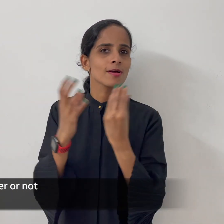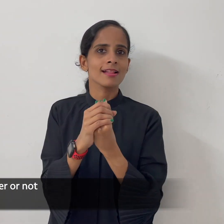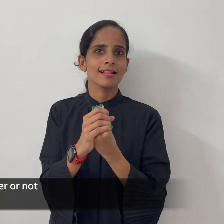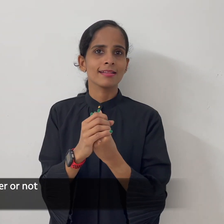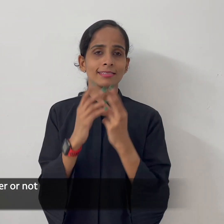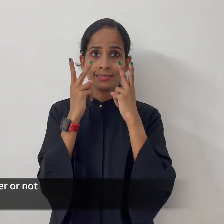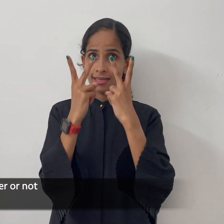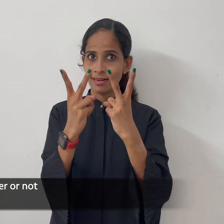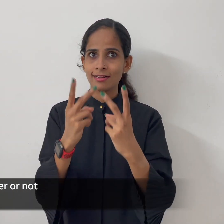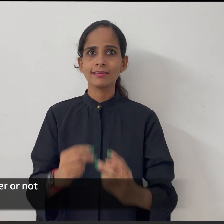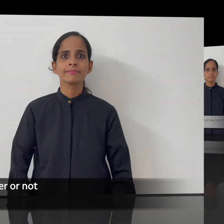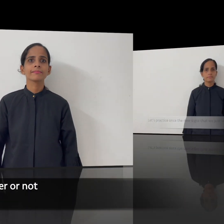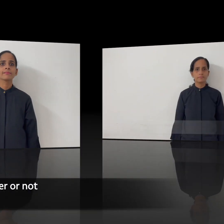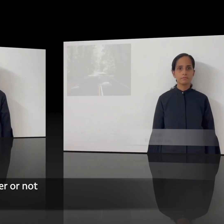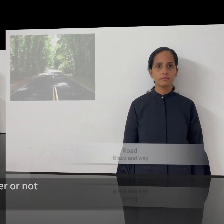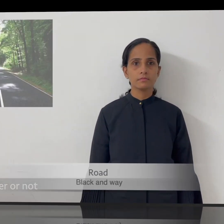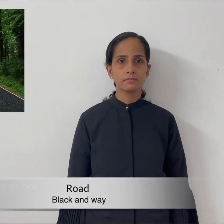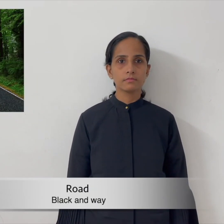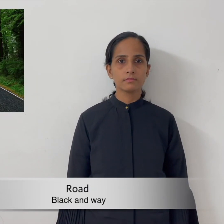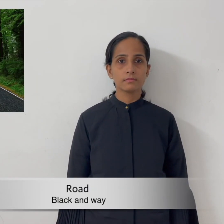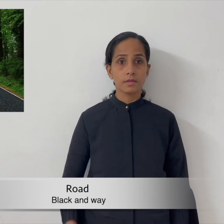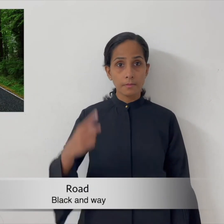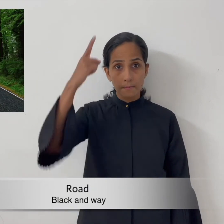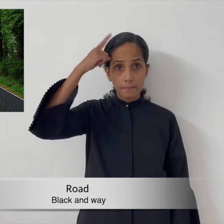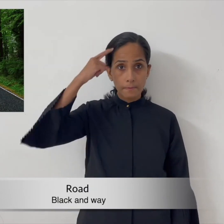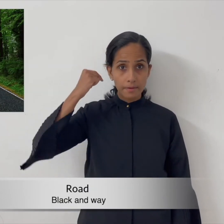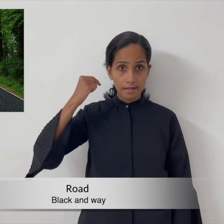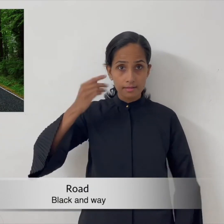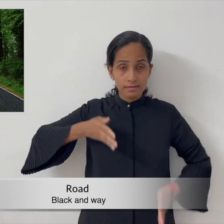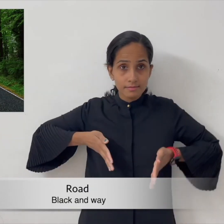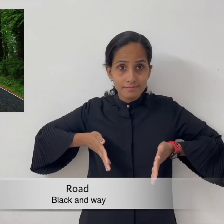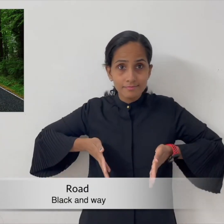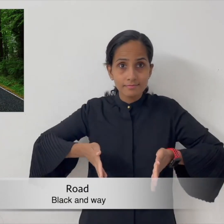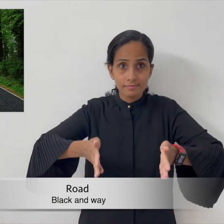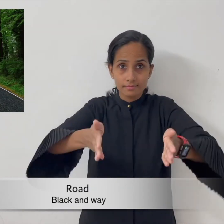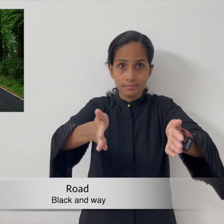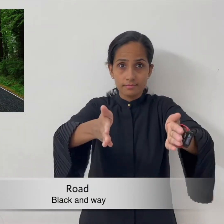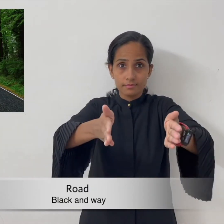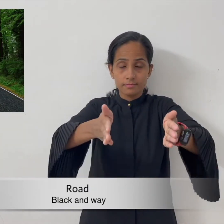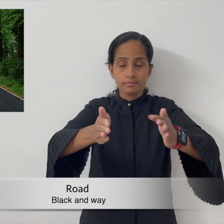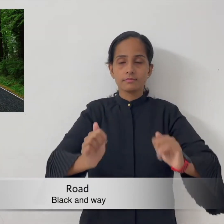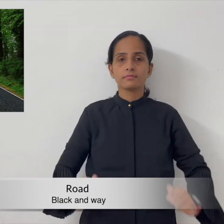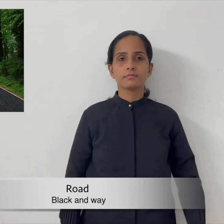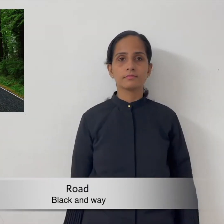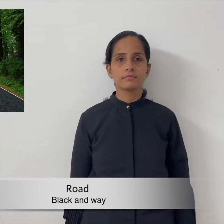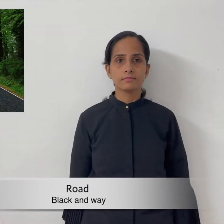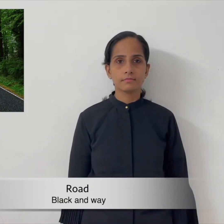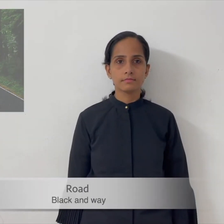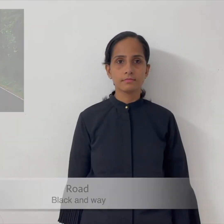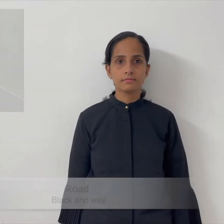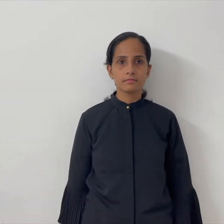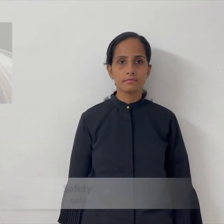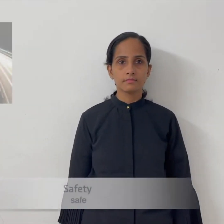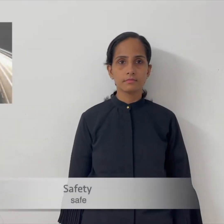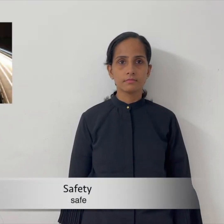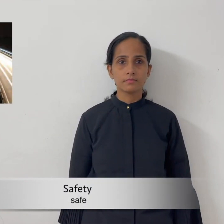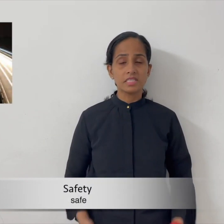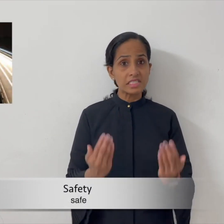not road safety